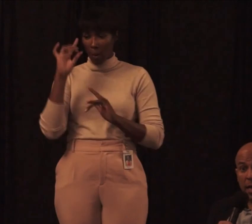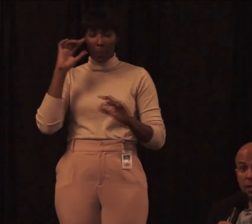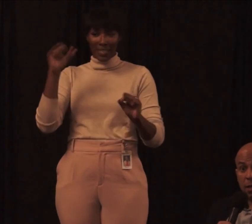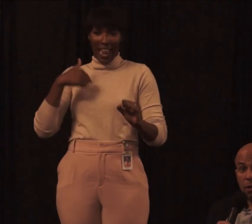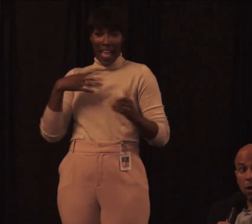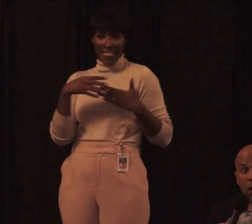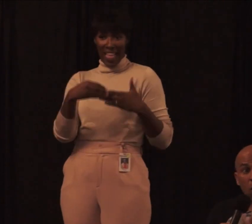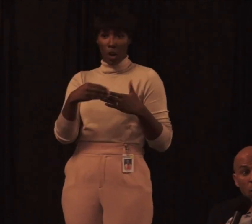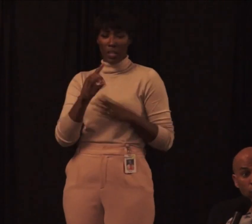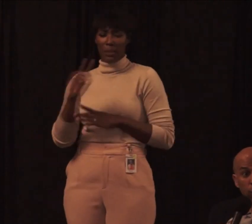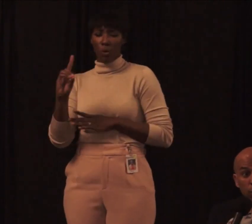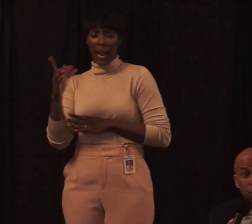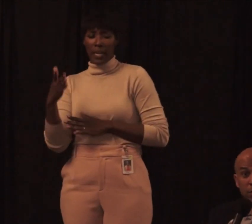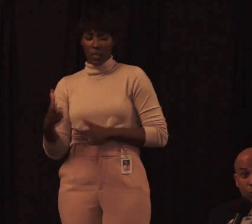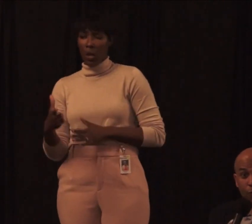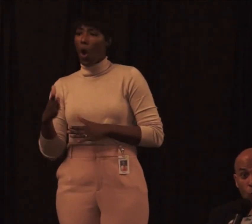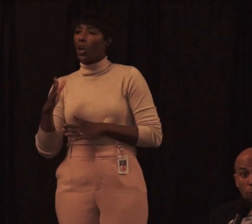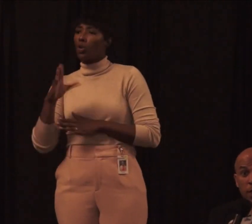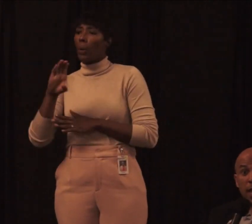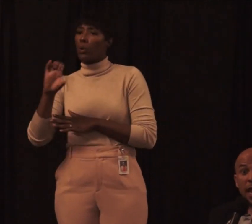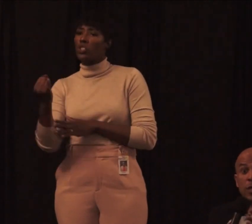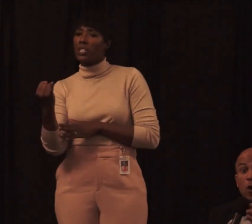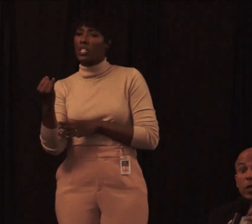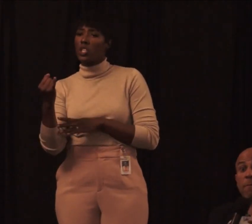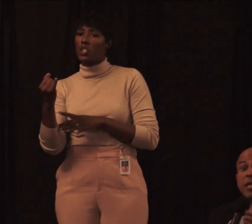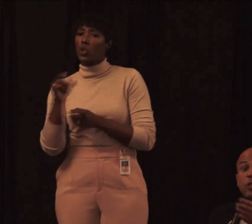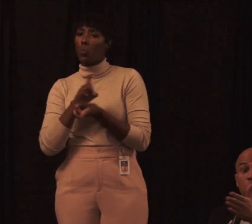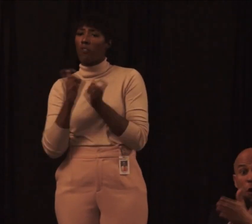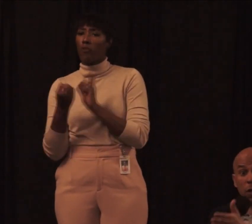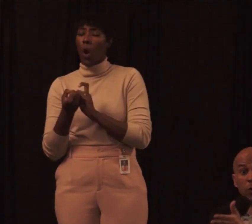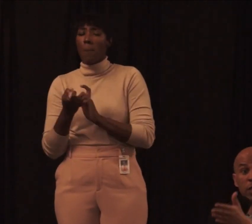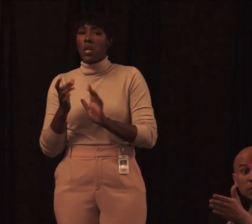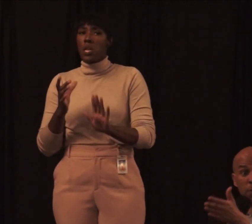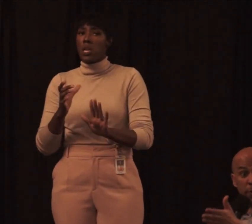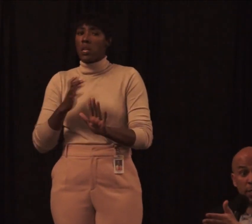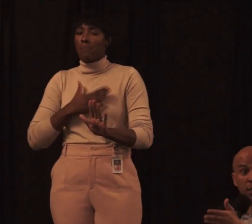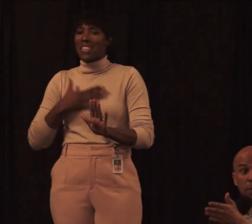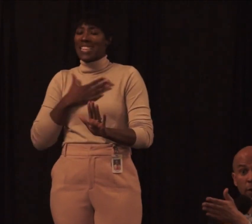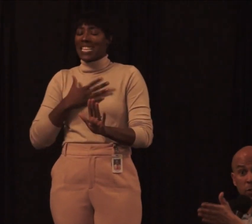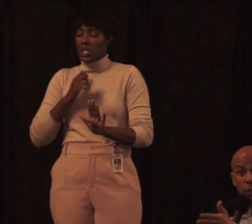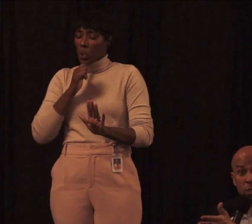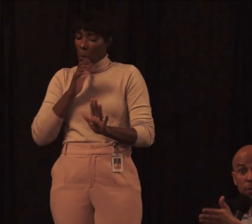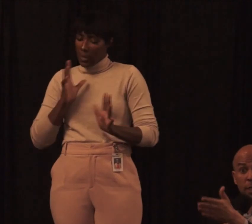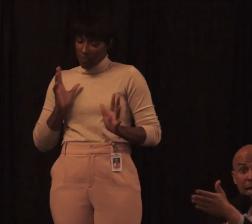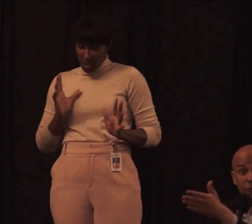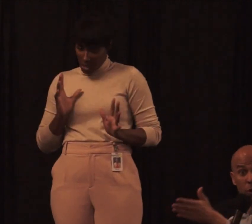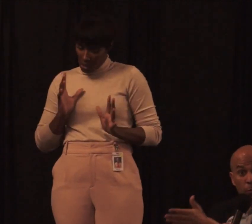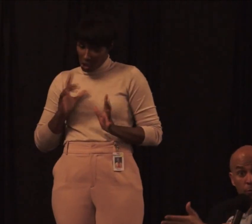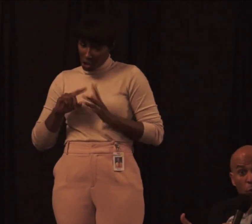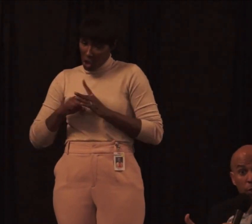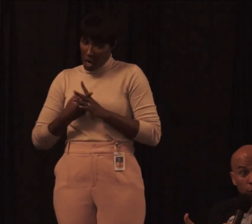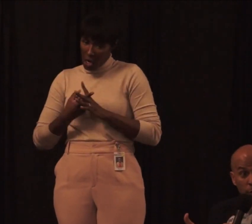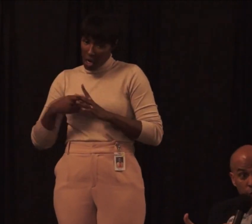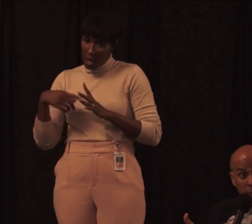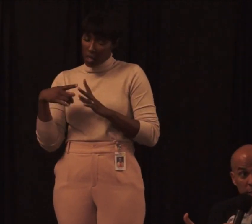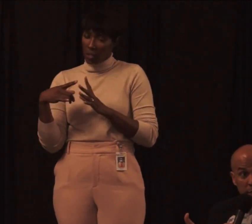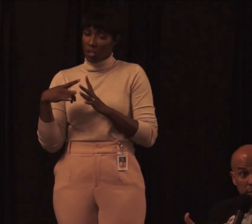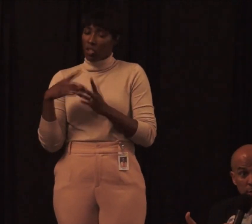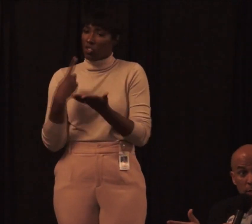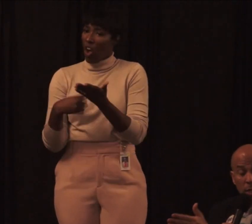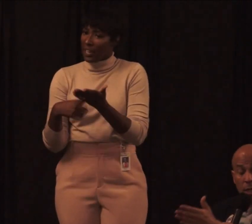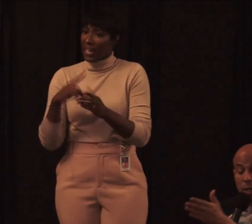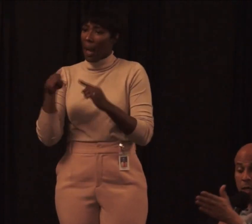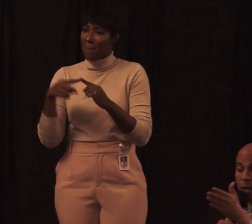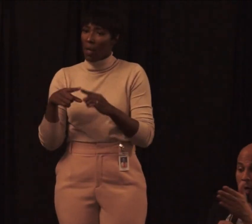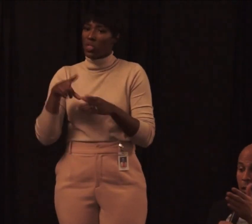side on criminal justice reform. And don't get me started with the experience that Americans with disabilities have in our broken criminal justice